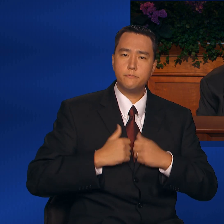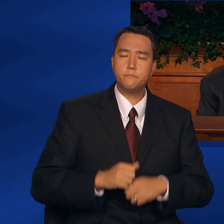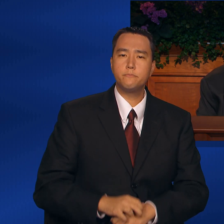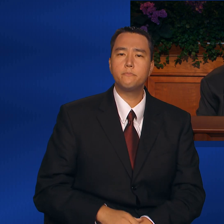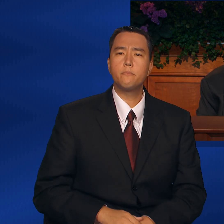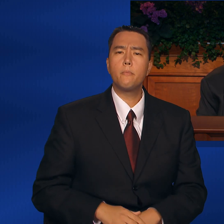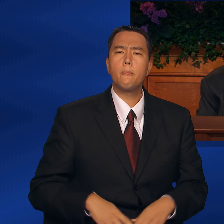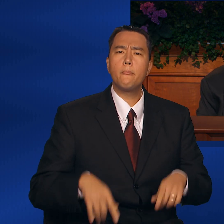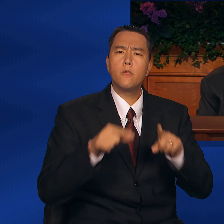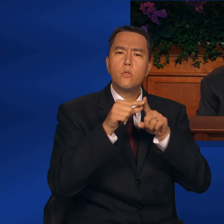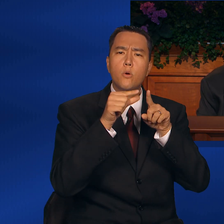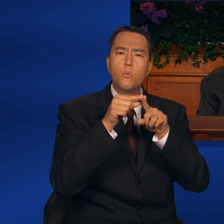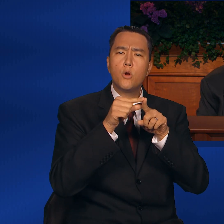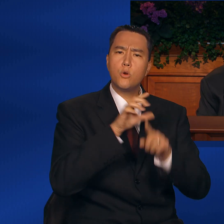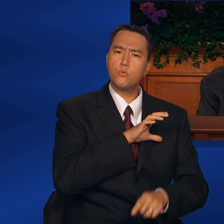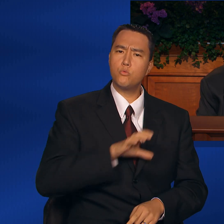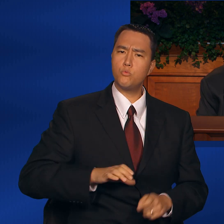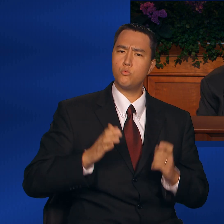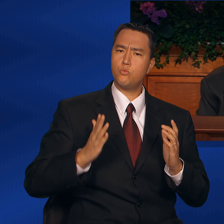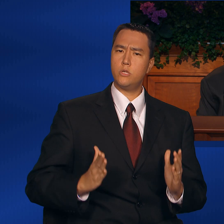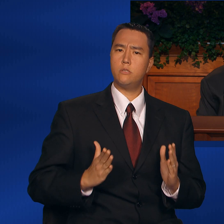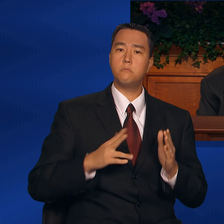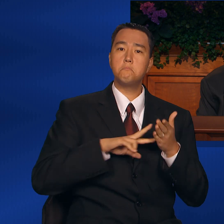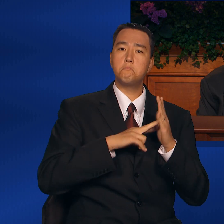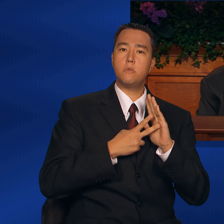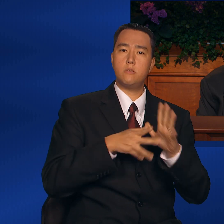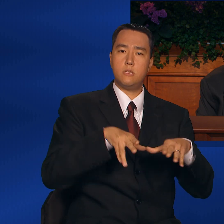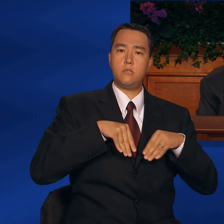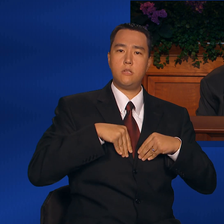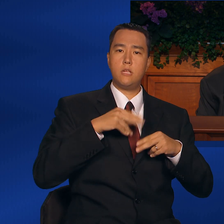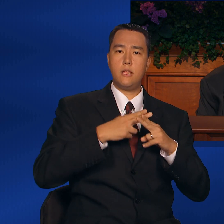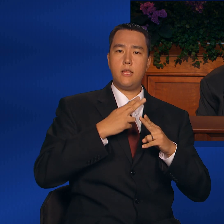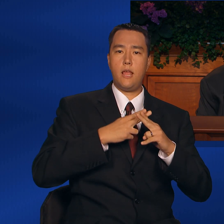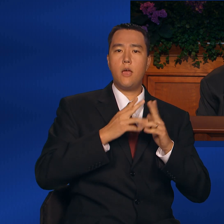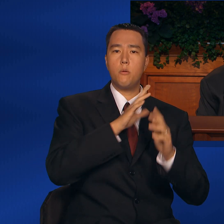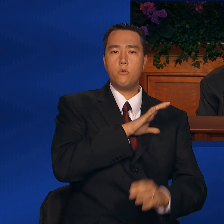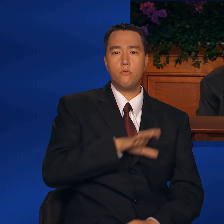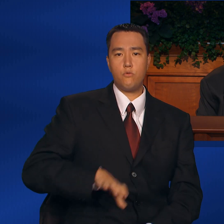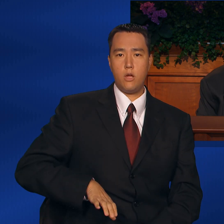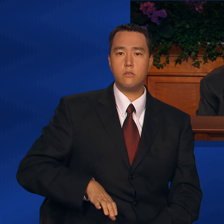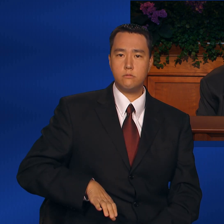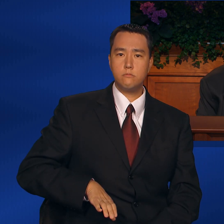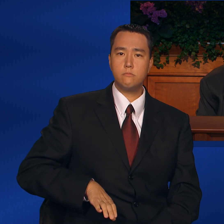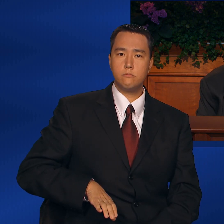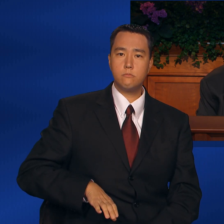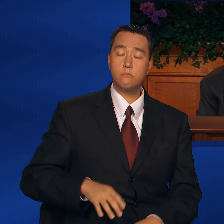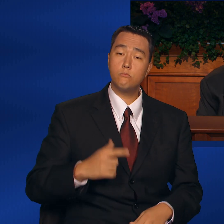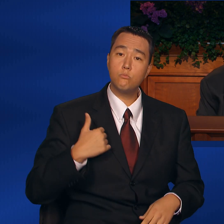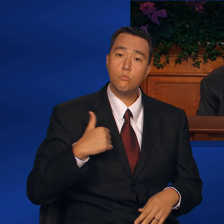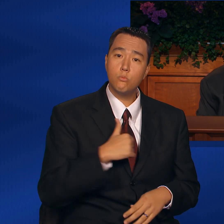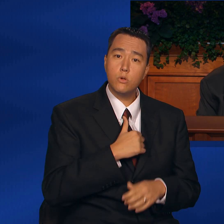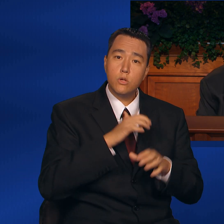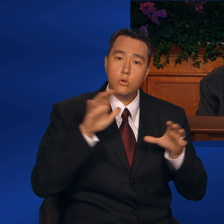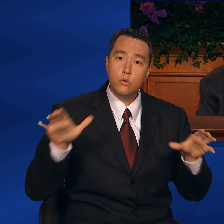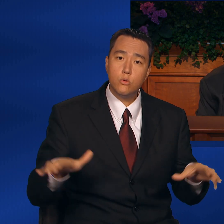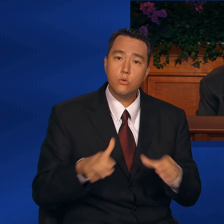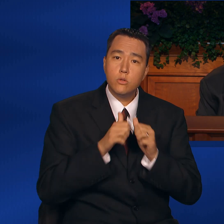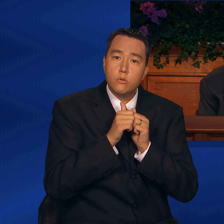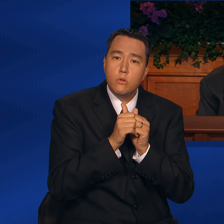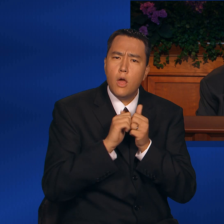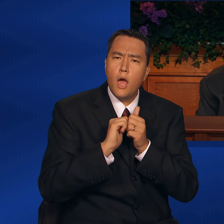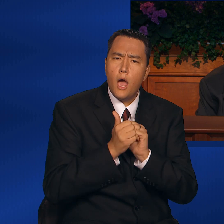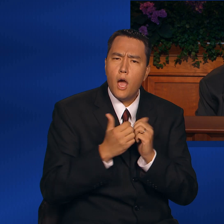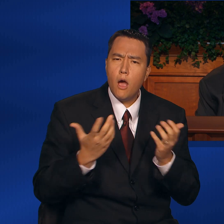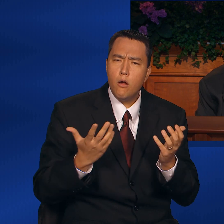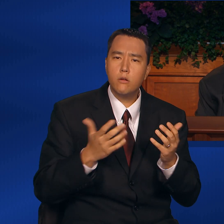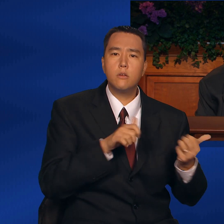The word Christian denotes taking upon us the name of Christ. We do this by being